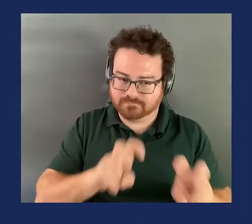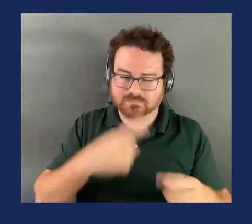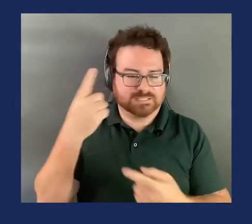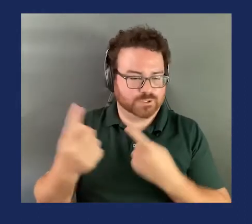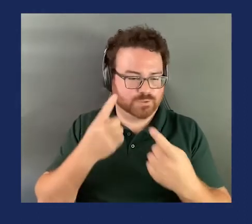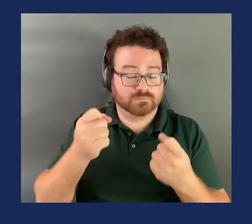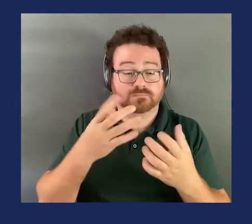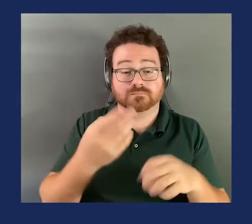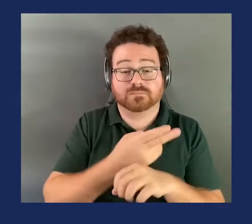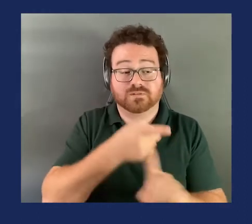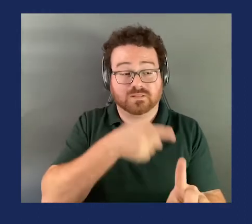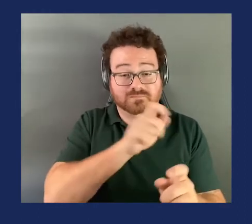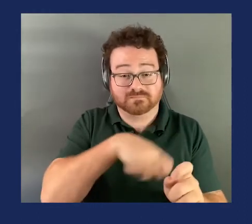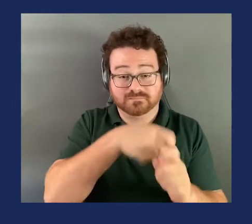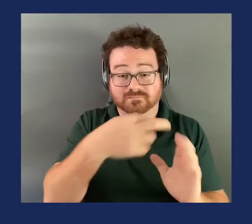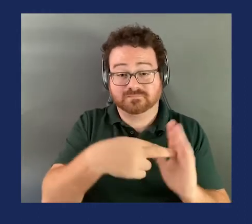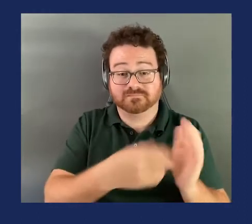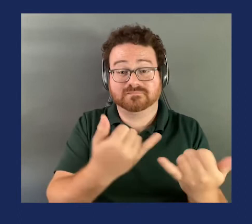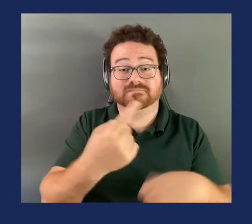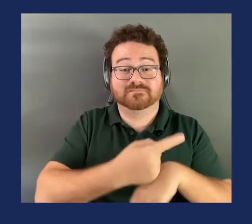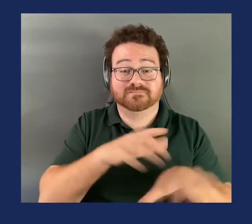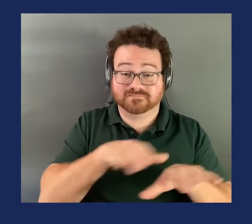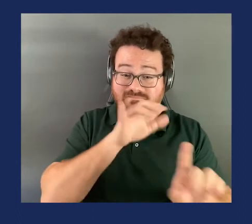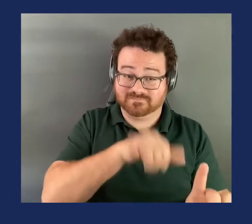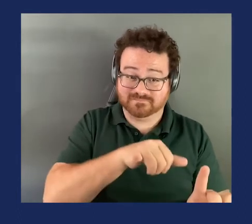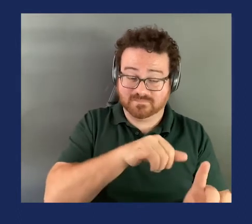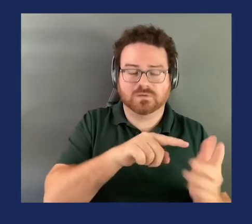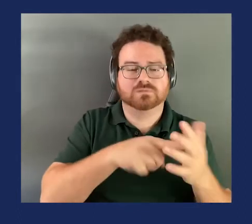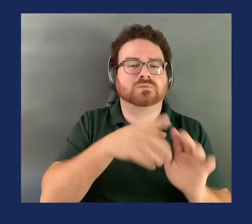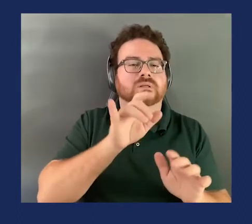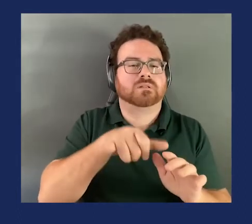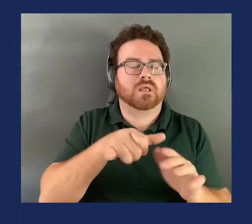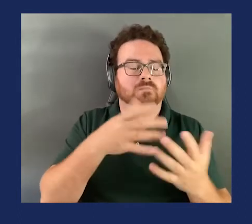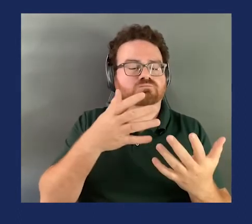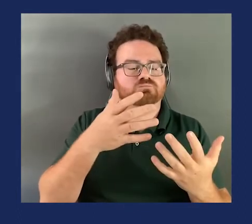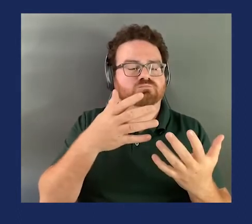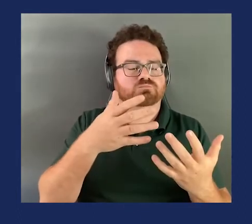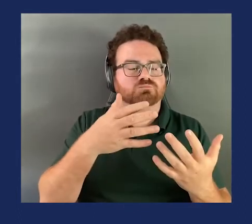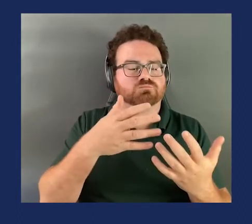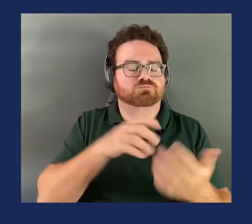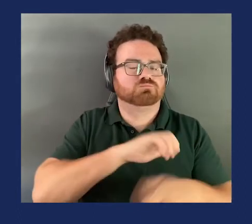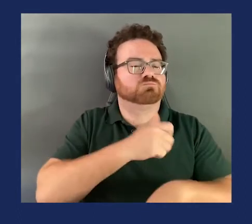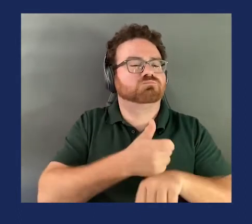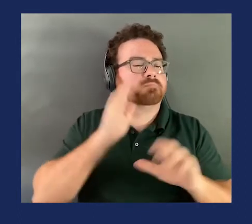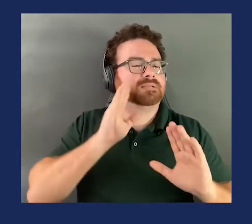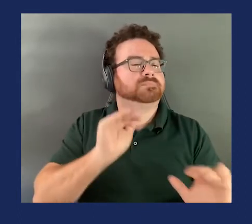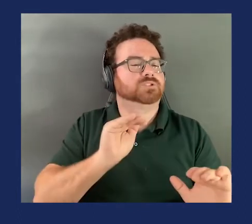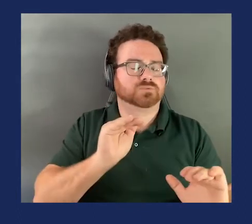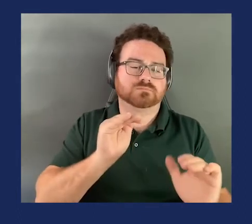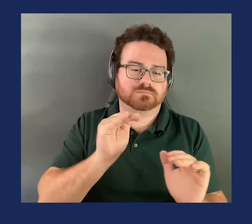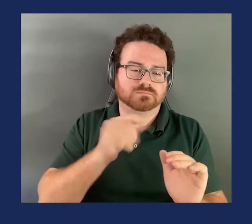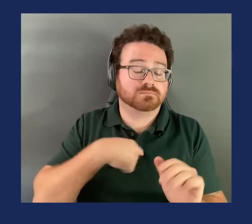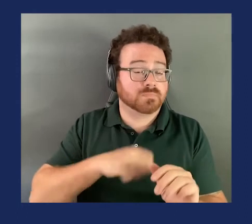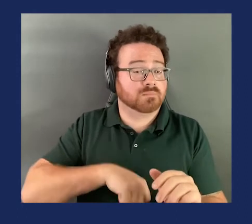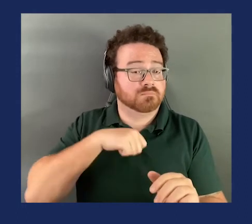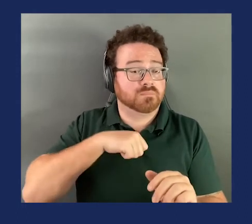today to do that and starting that precedent is very important and I'm proud of the agency staff and I'm proud of